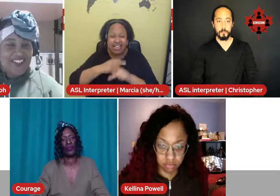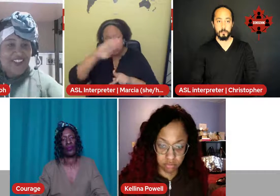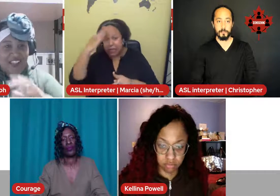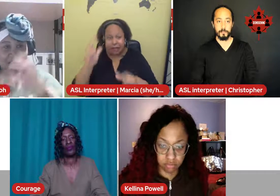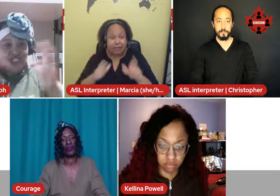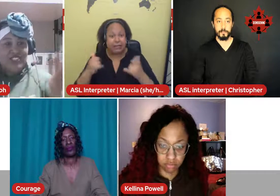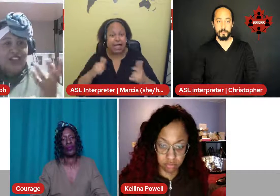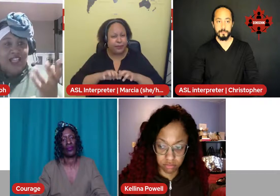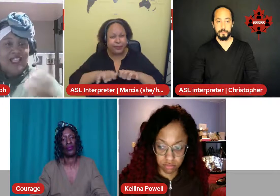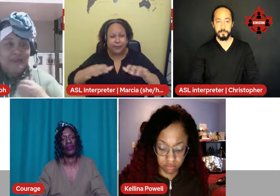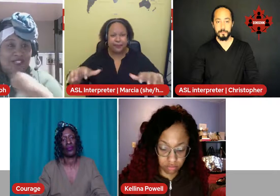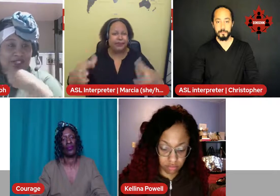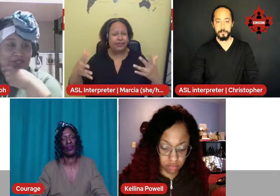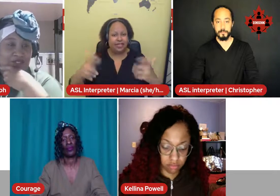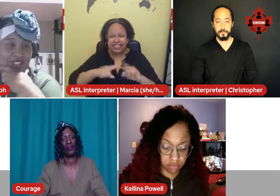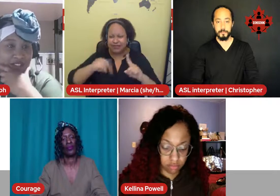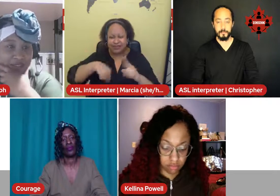which is all aspects of yourselves.